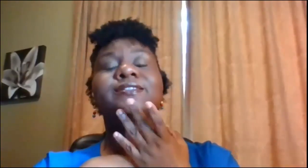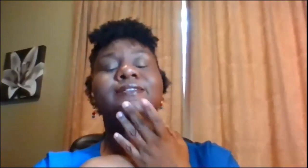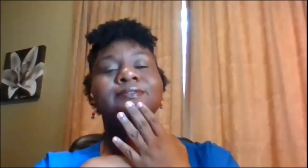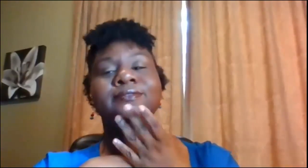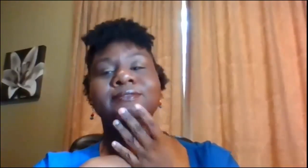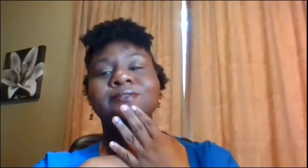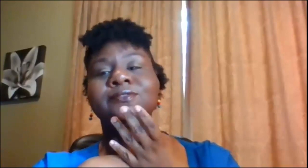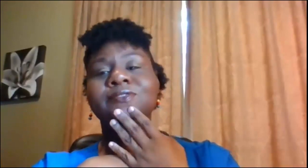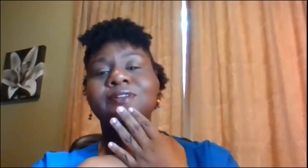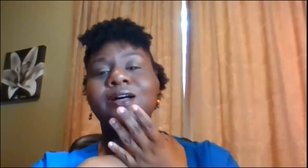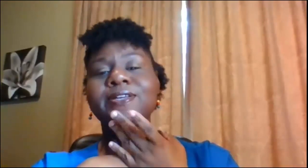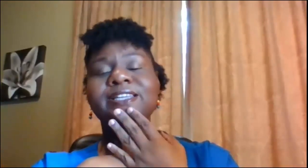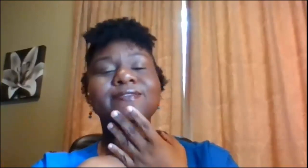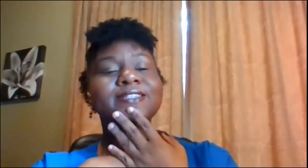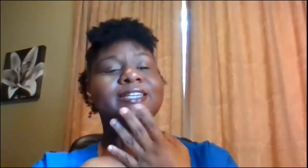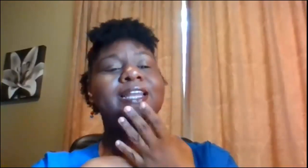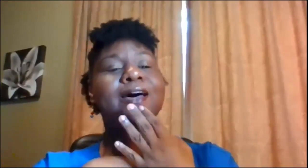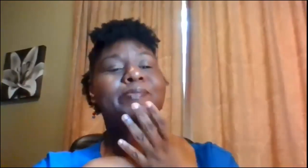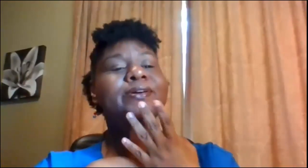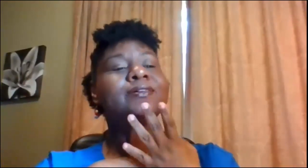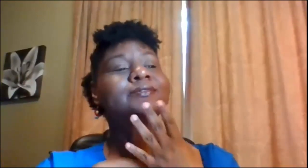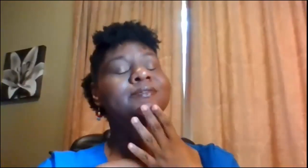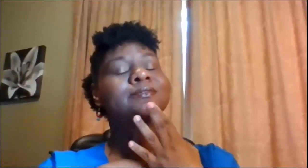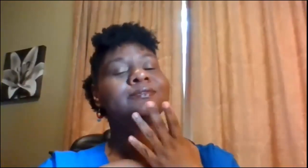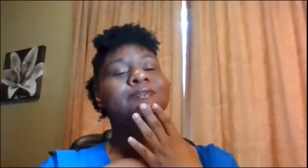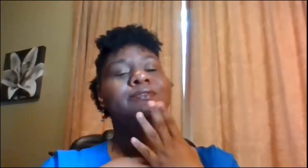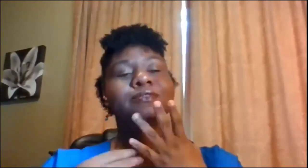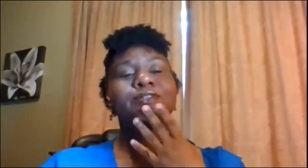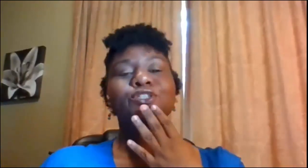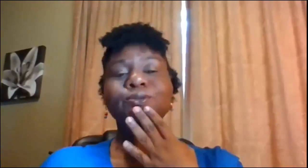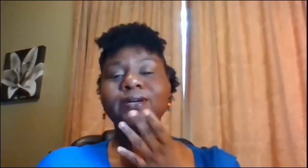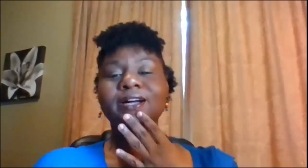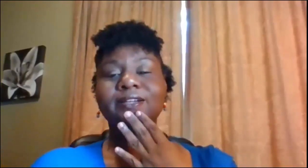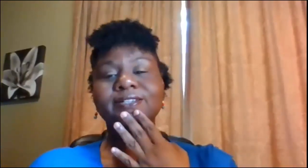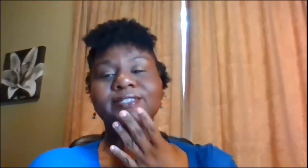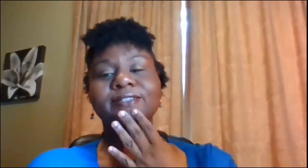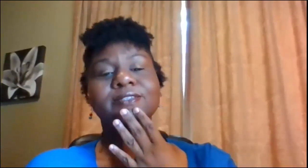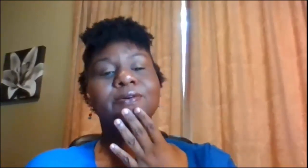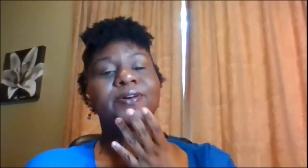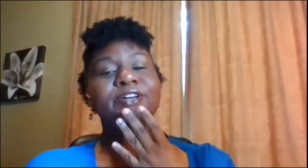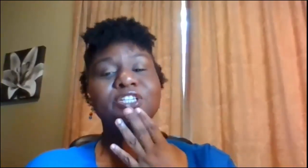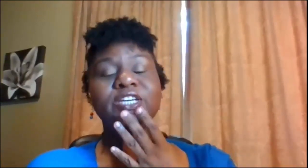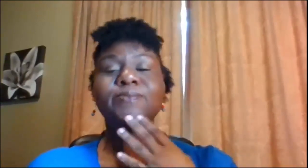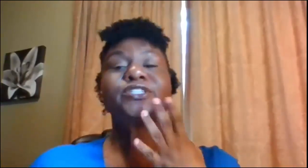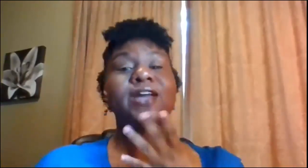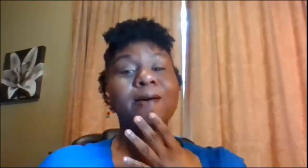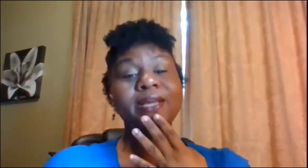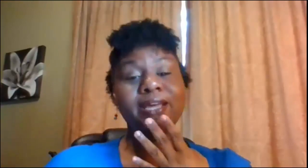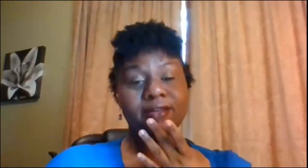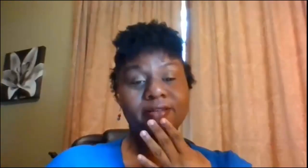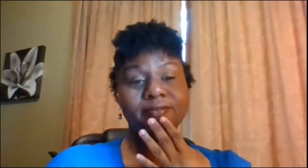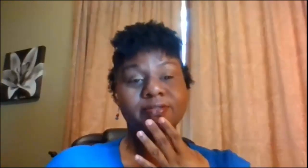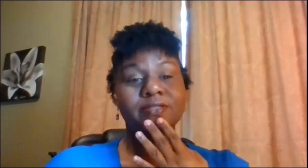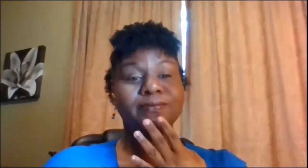I always think of Cyndi Lauper the true colors so on your chin with your dominant hand so